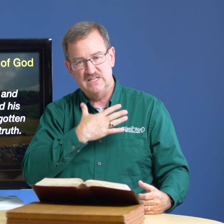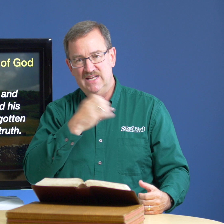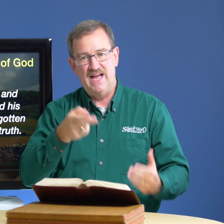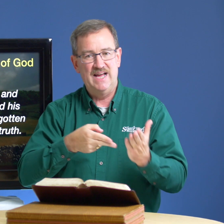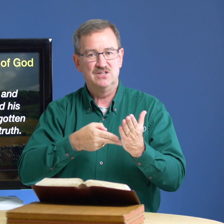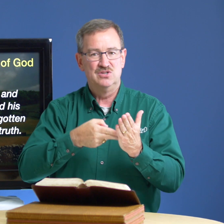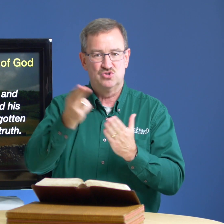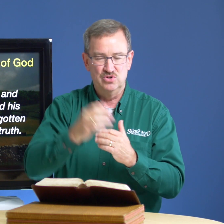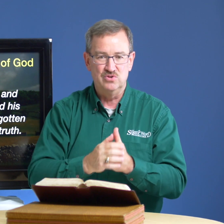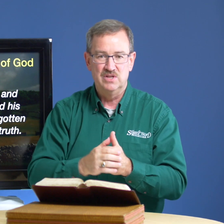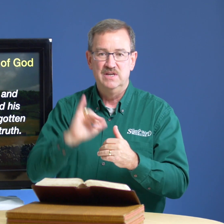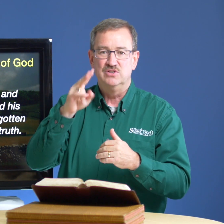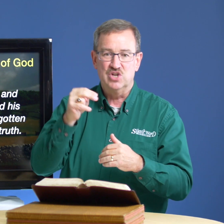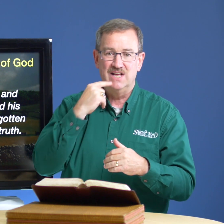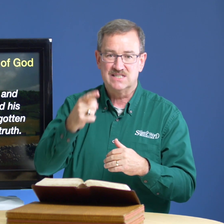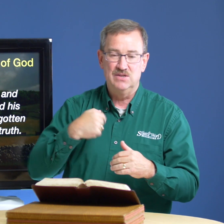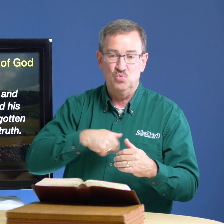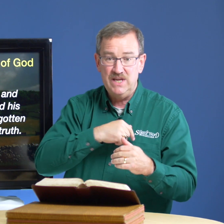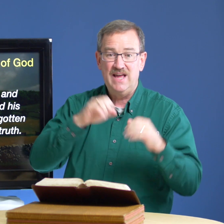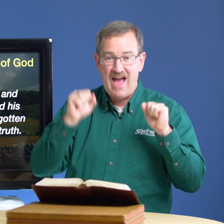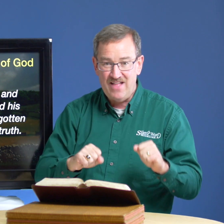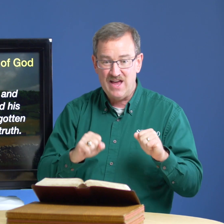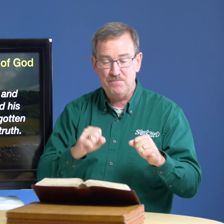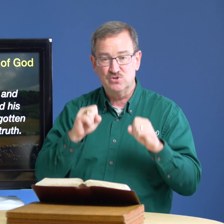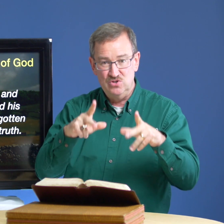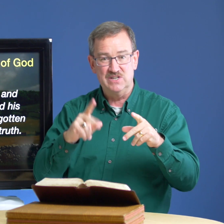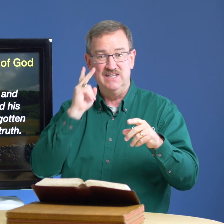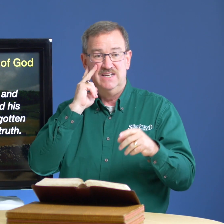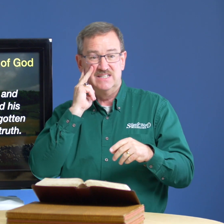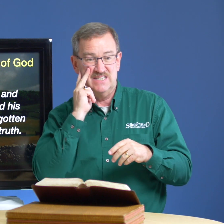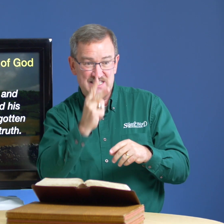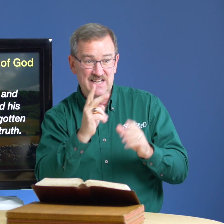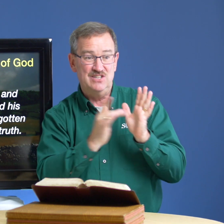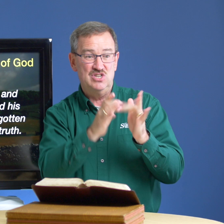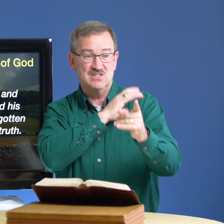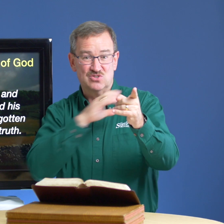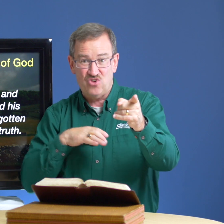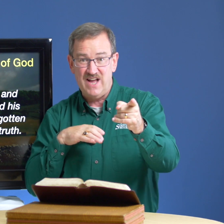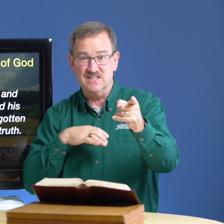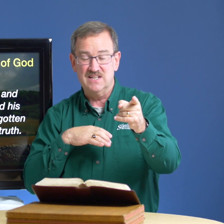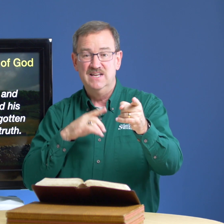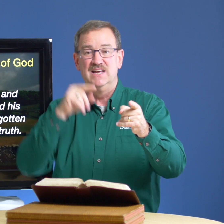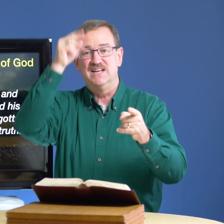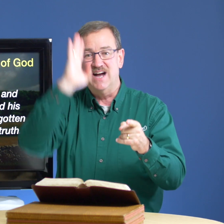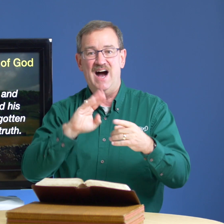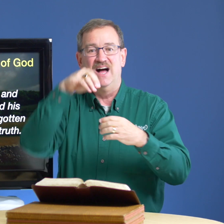and truth john said we had the opportunity to see jesus christ god